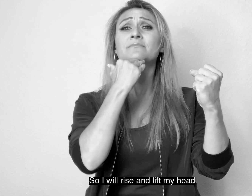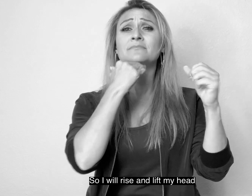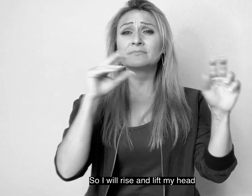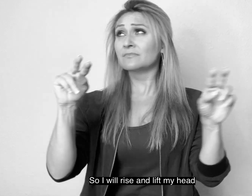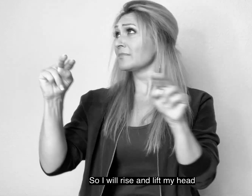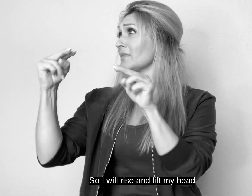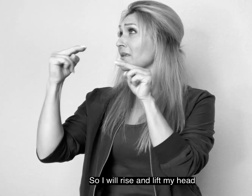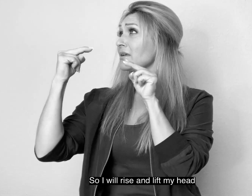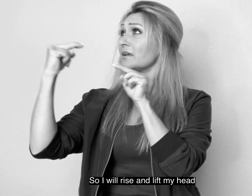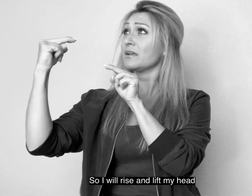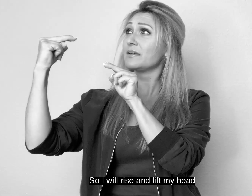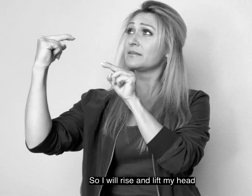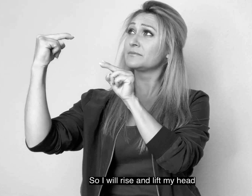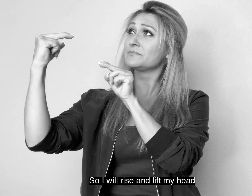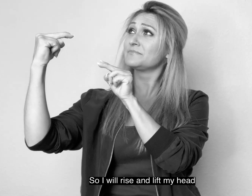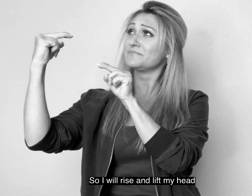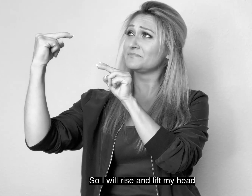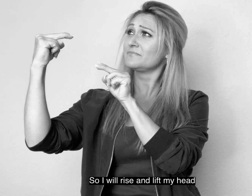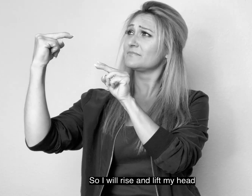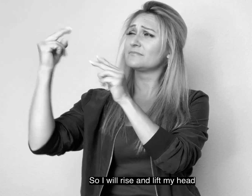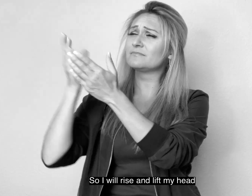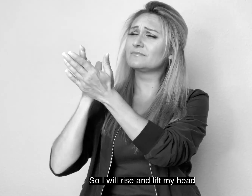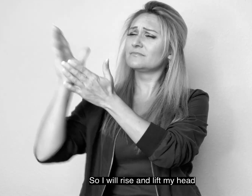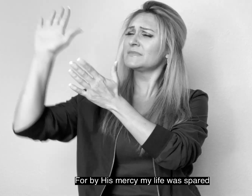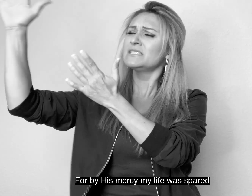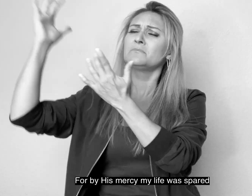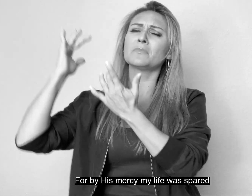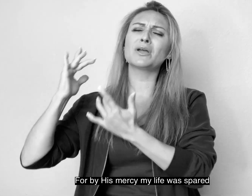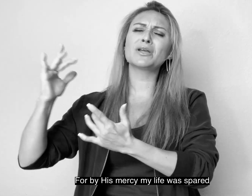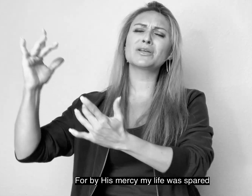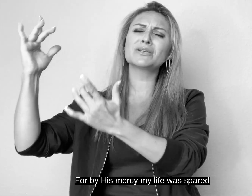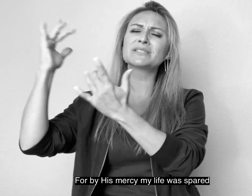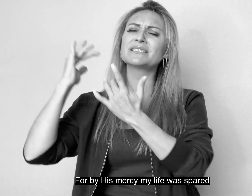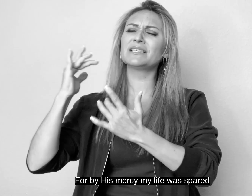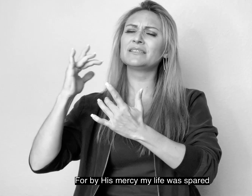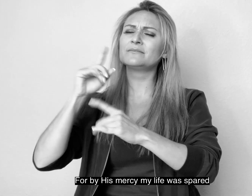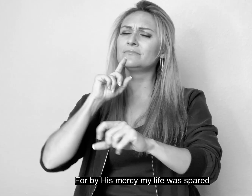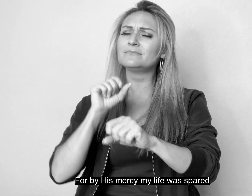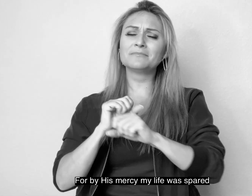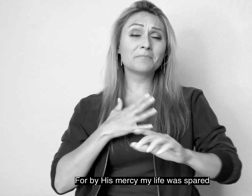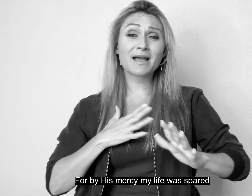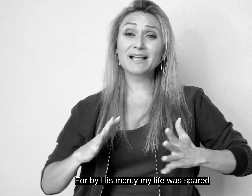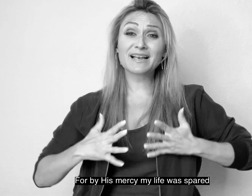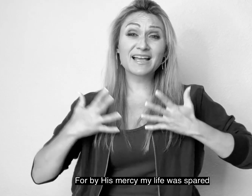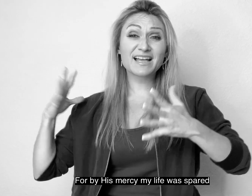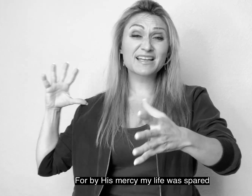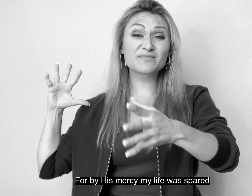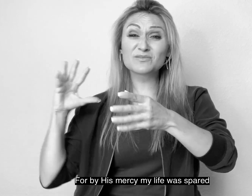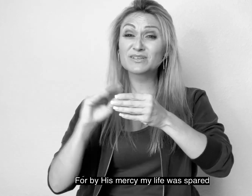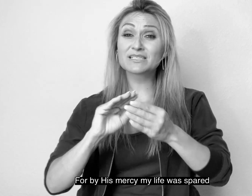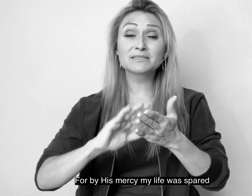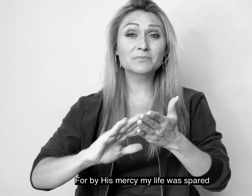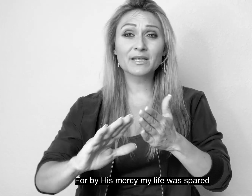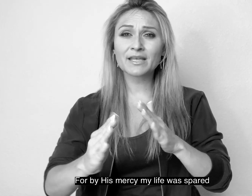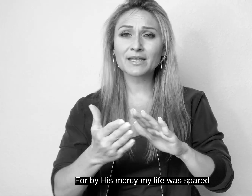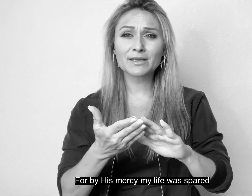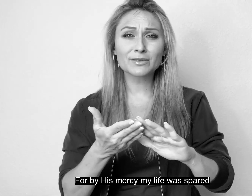my head For by His mercy my life was